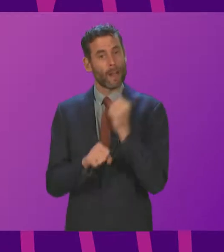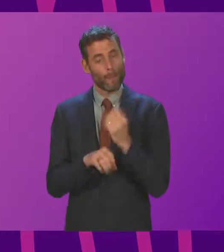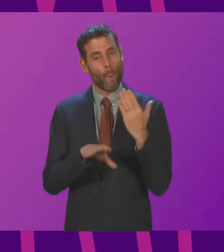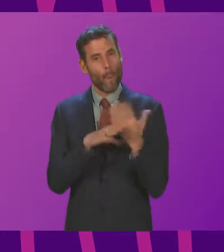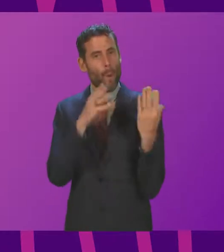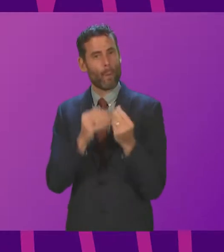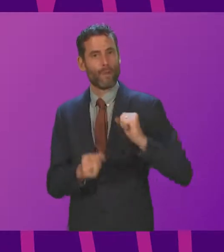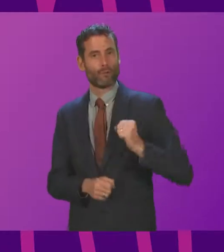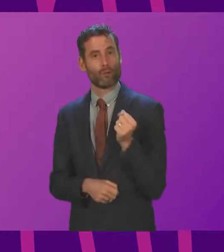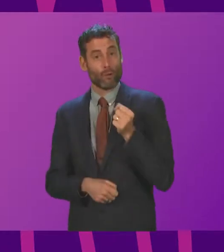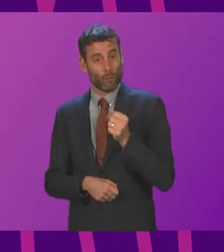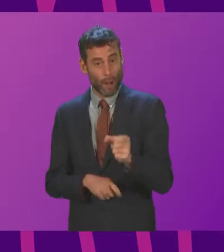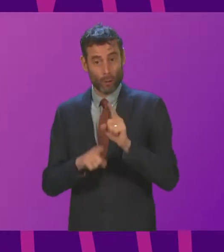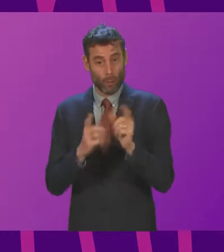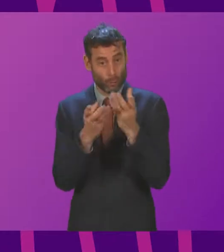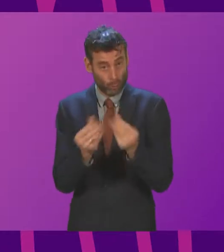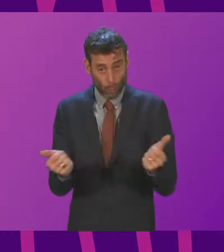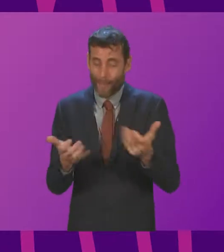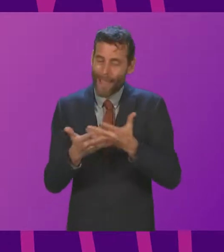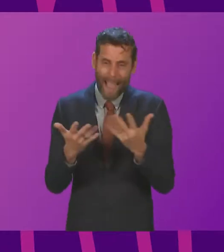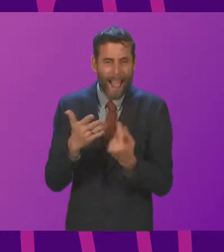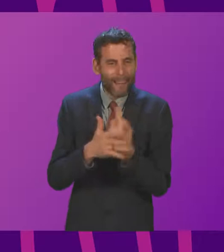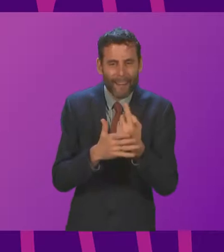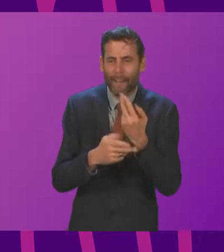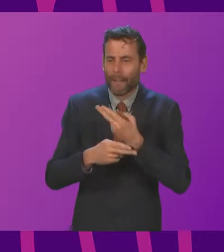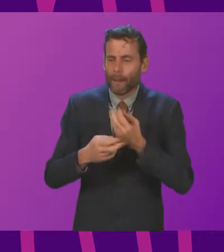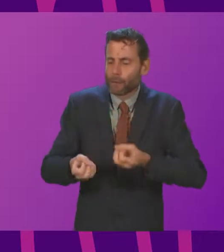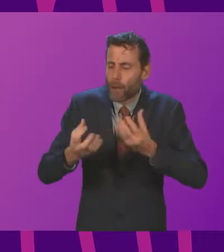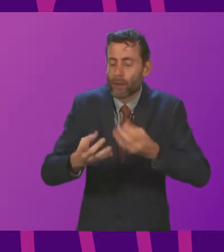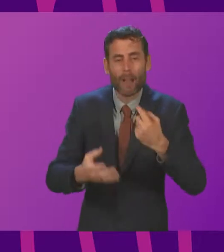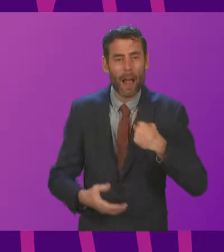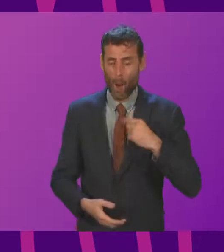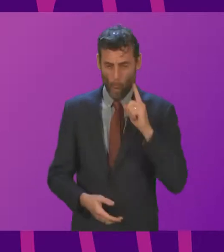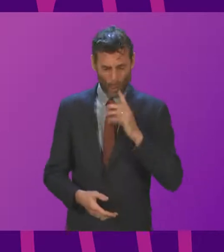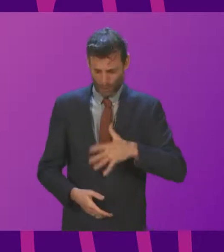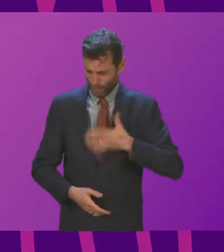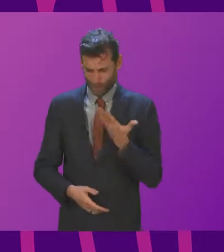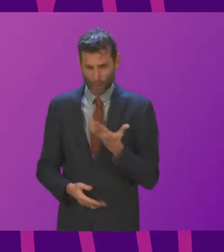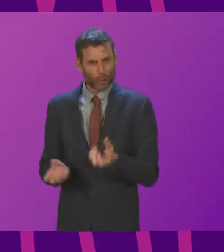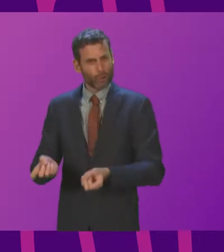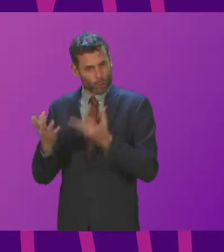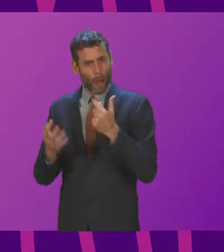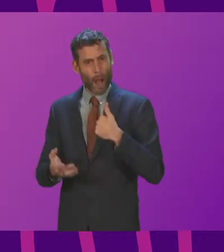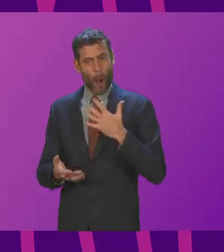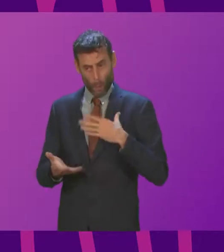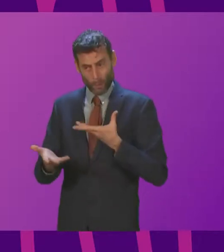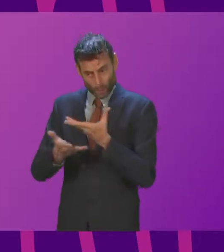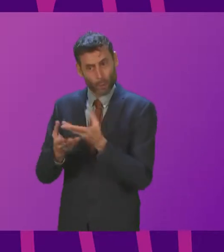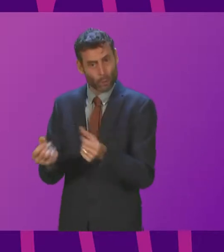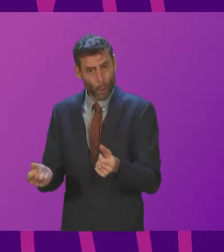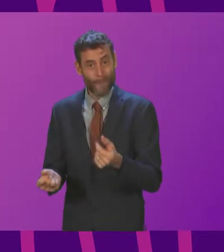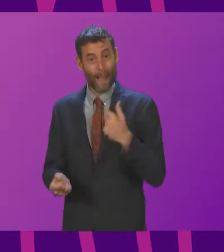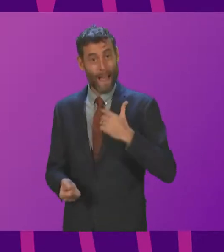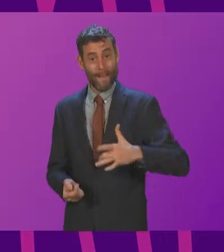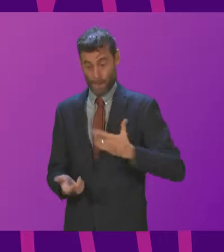to any disruption. I always regret disruption that is caused by disputes of this nature. But I do think the offer that has been made